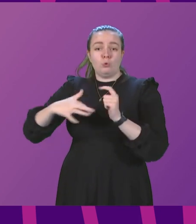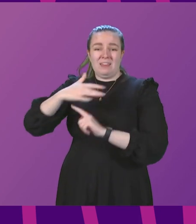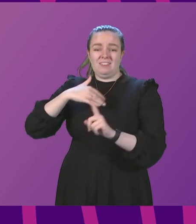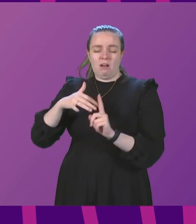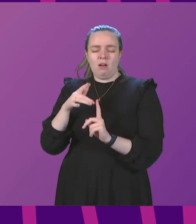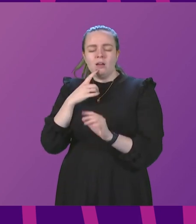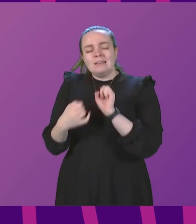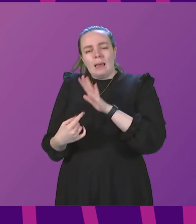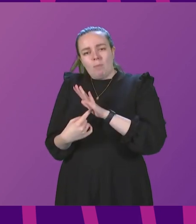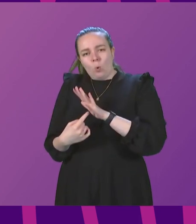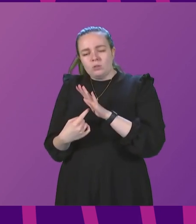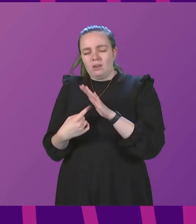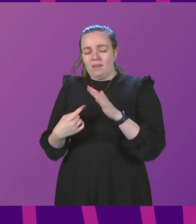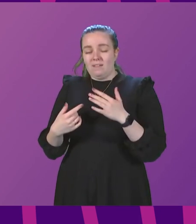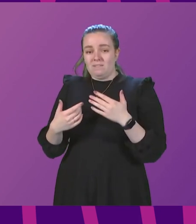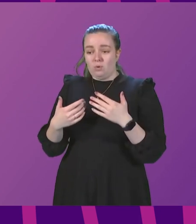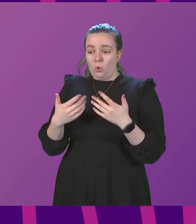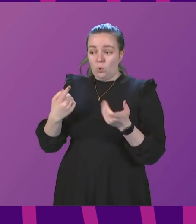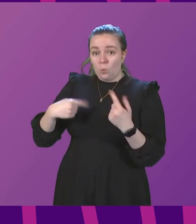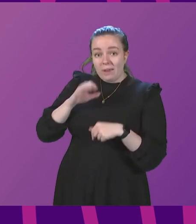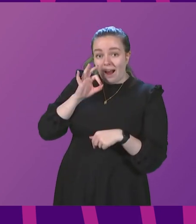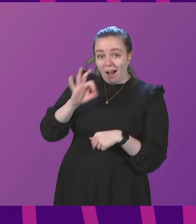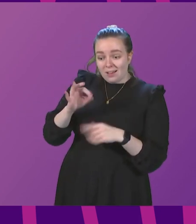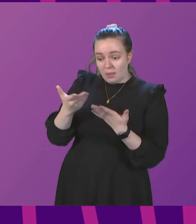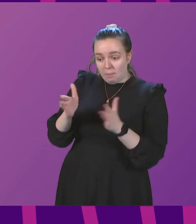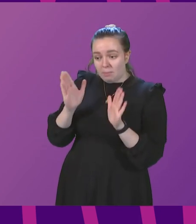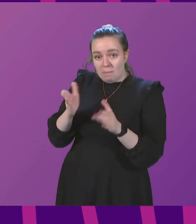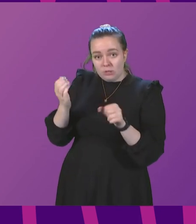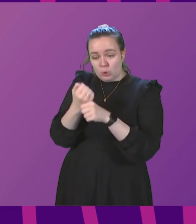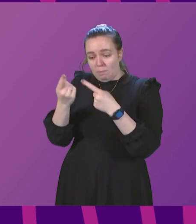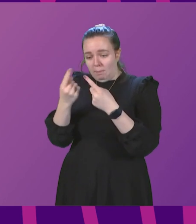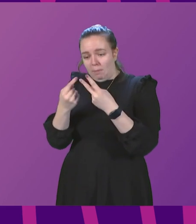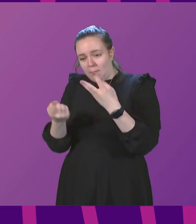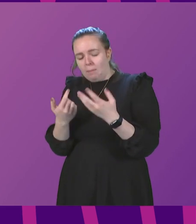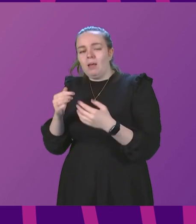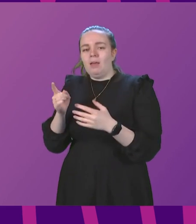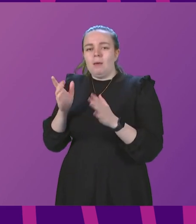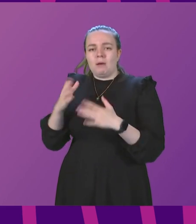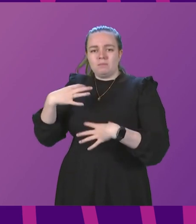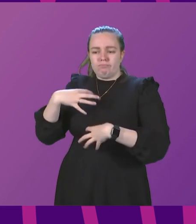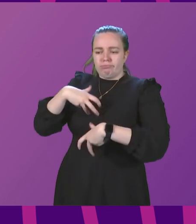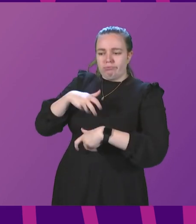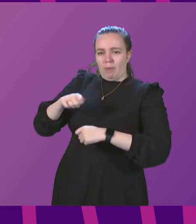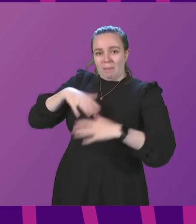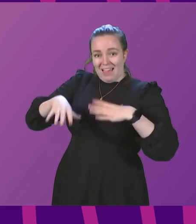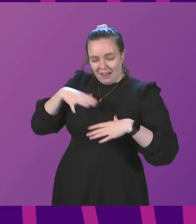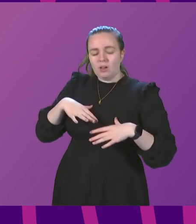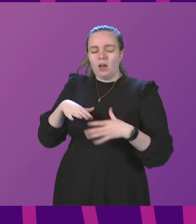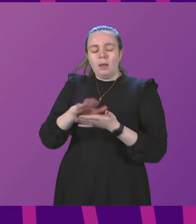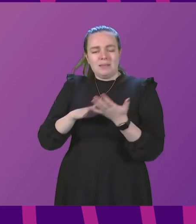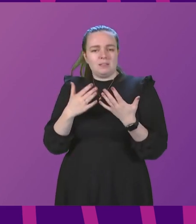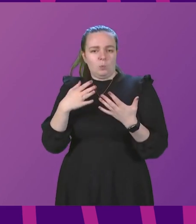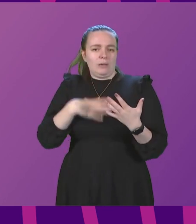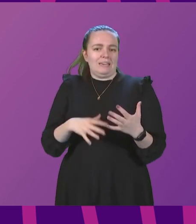It is important that for as long as we are asking the public to do certain things, to change their behaviour in certain ways, then there is good